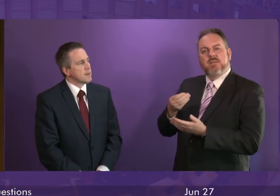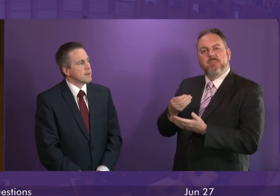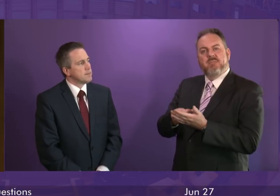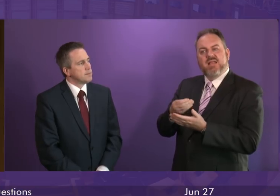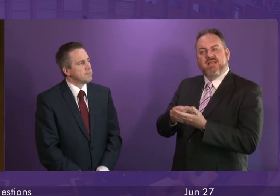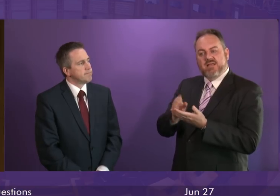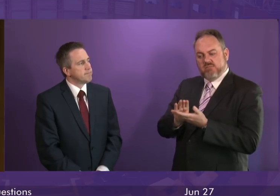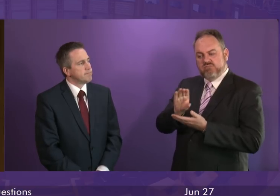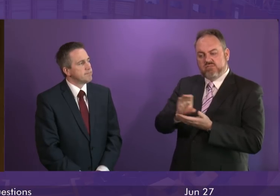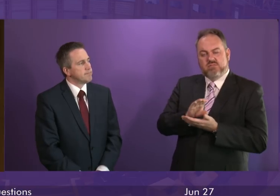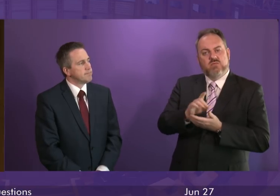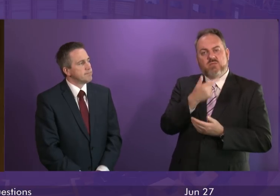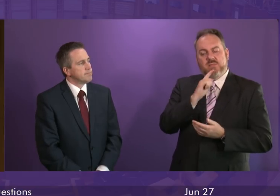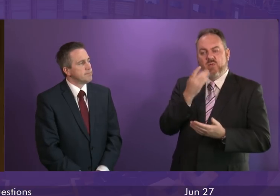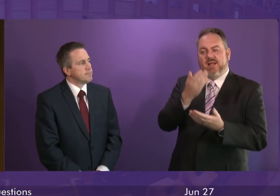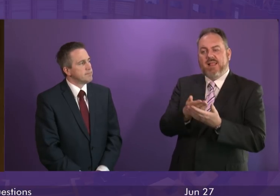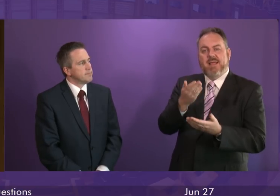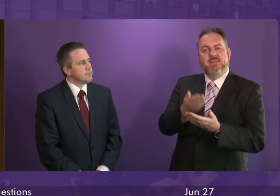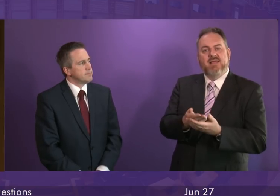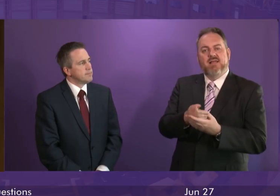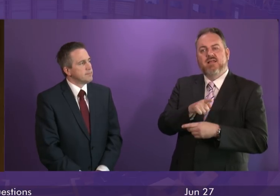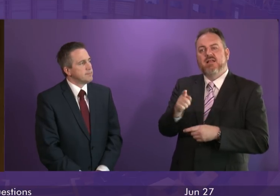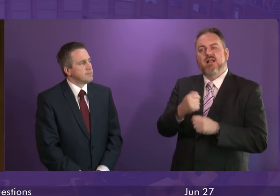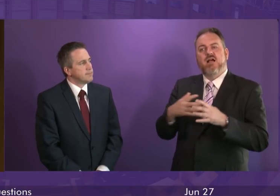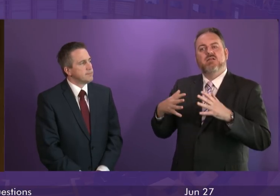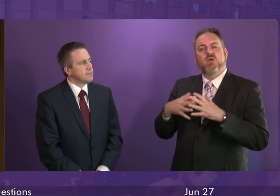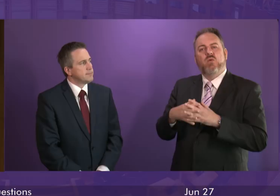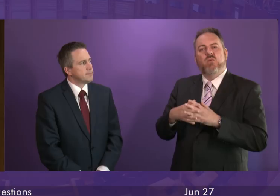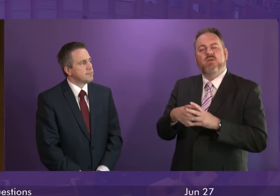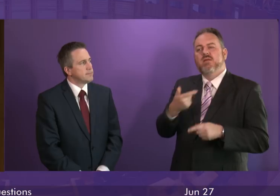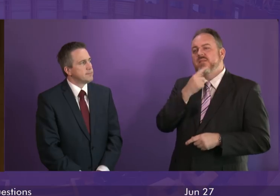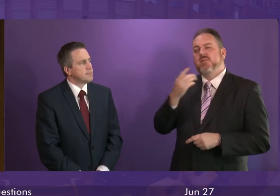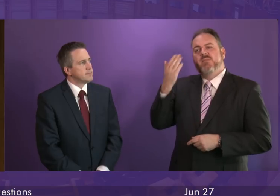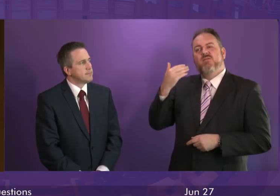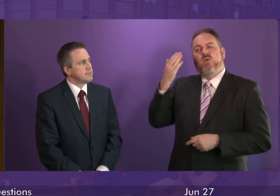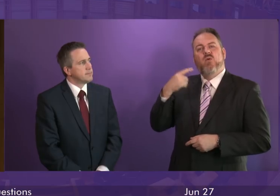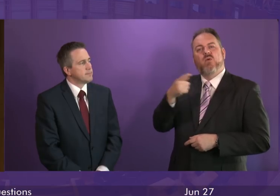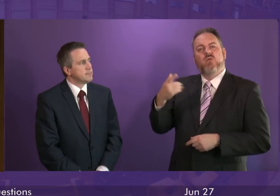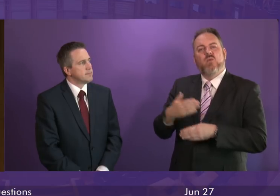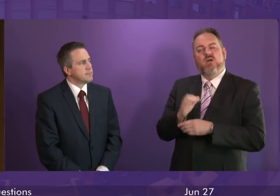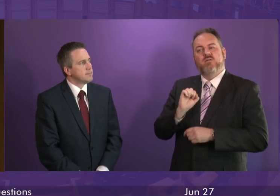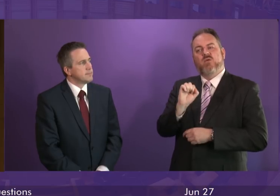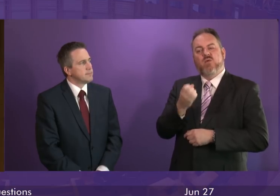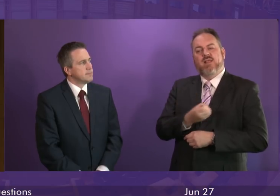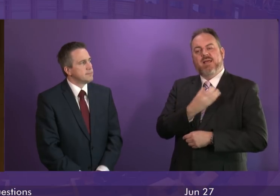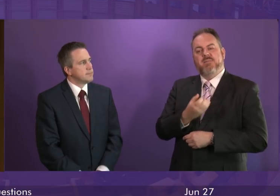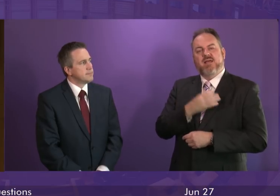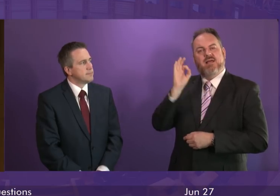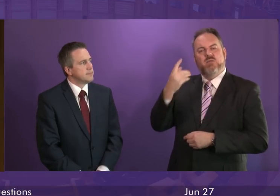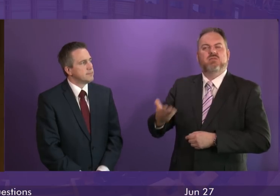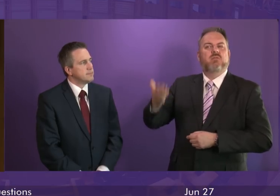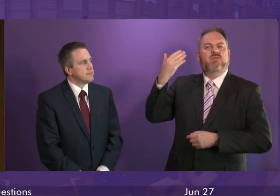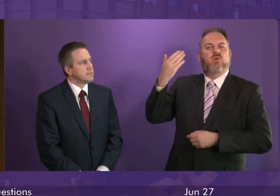claimants bank accounts in Glasgow particularly principally women who work for labour-controlled run Glasgow city council which